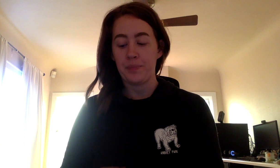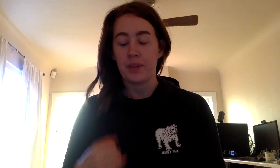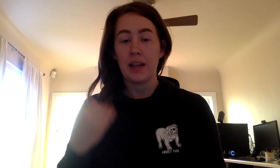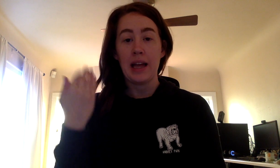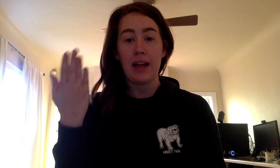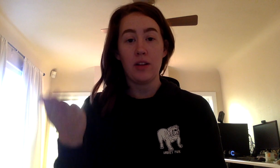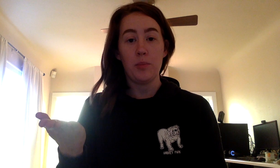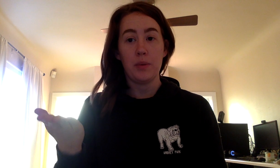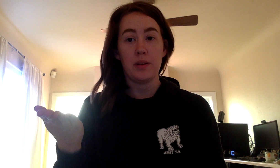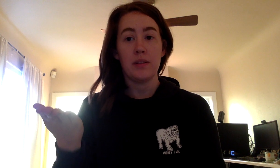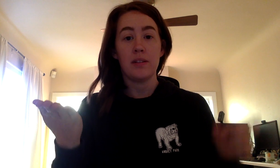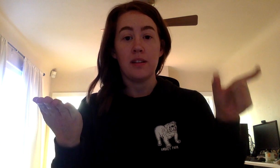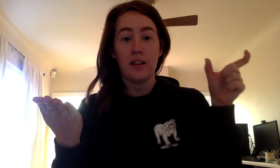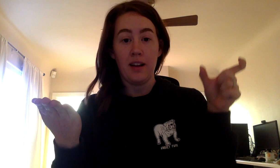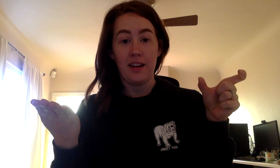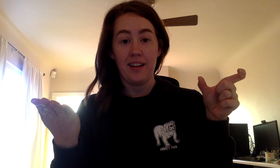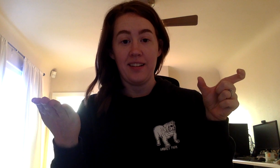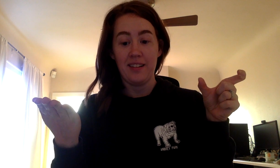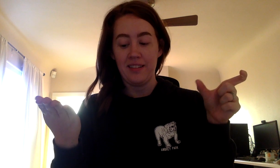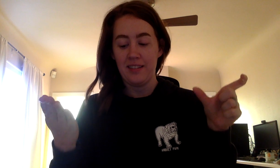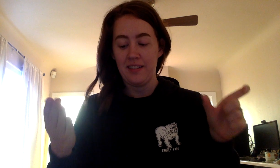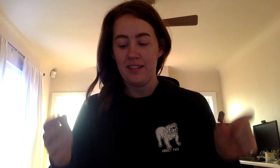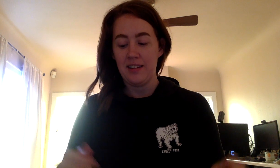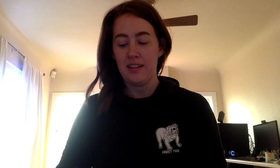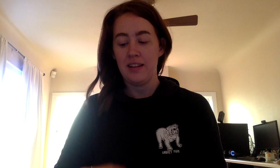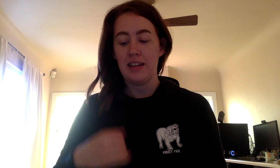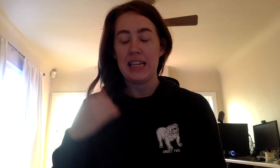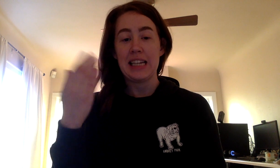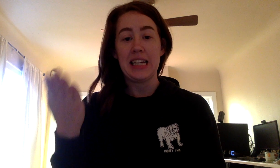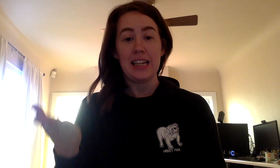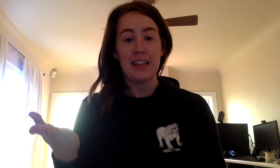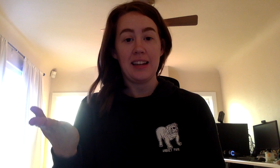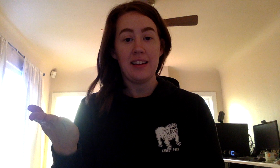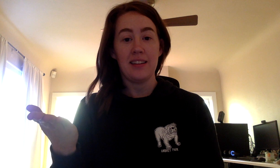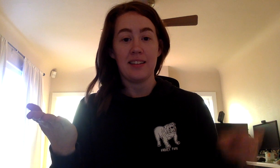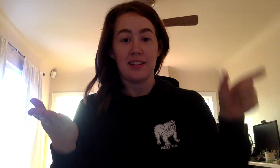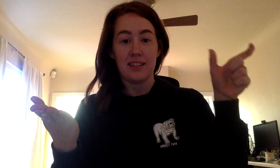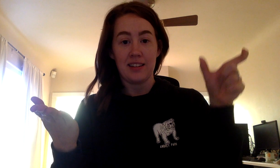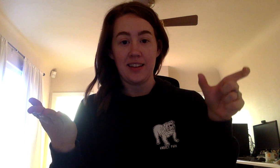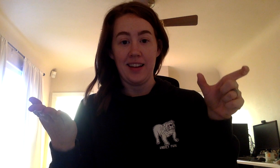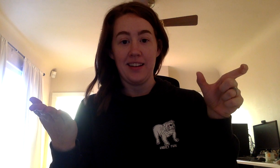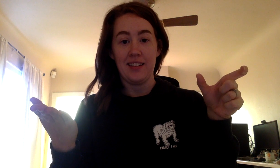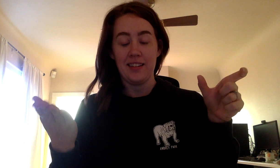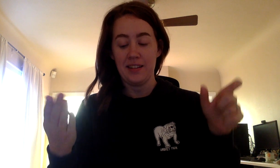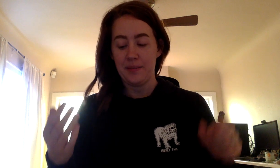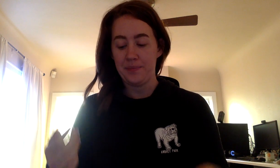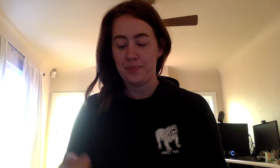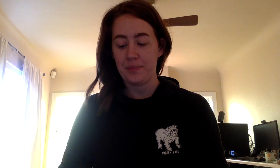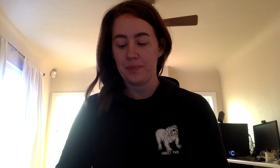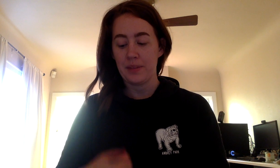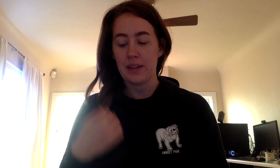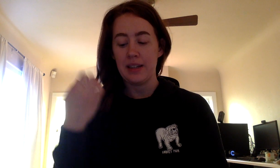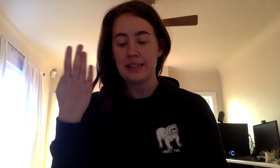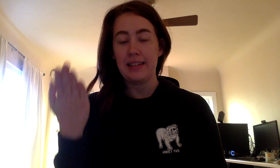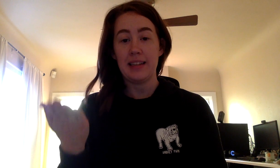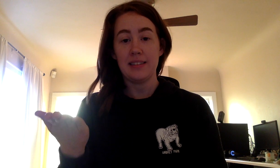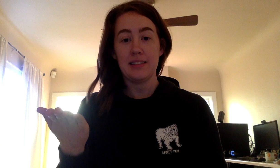Help, h. Key, k. Tent,